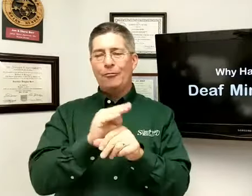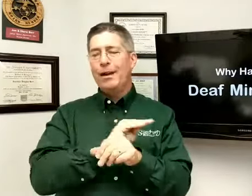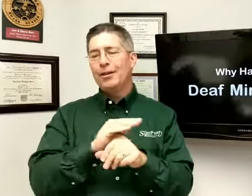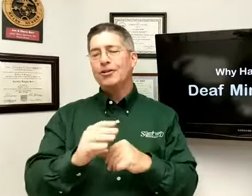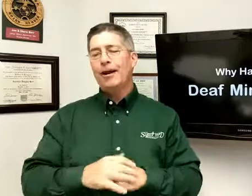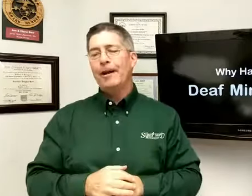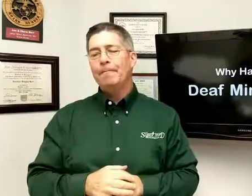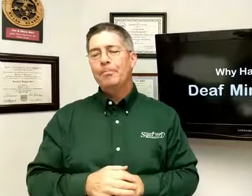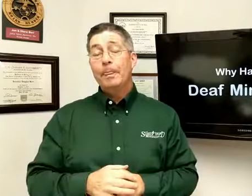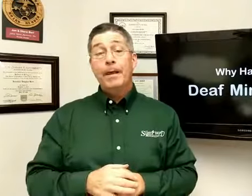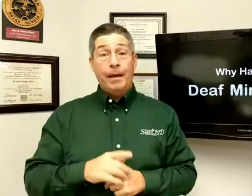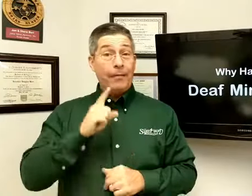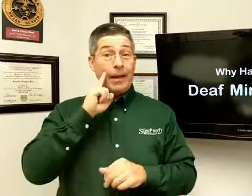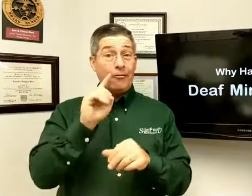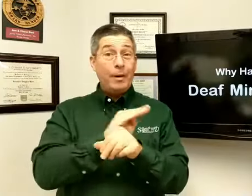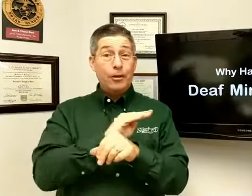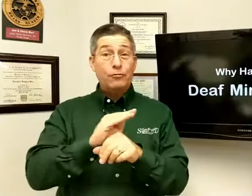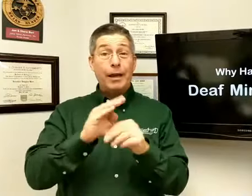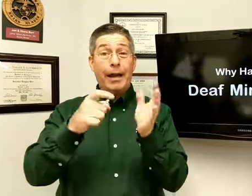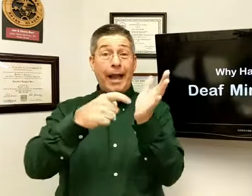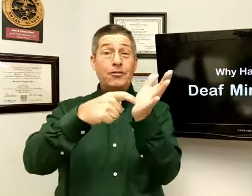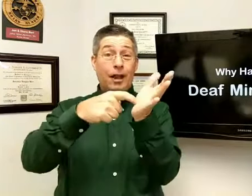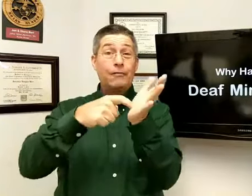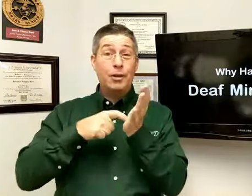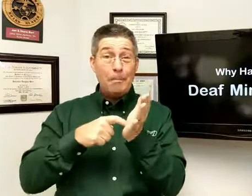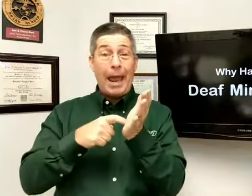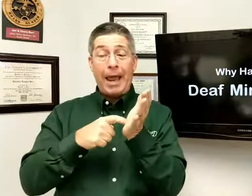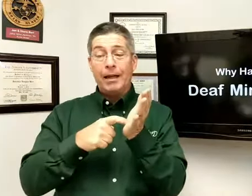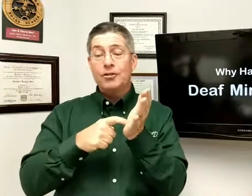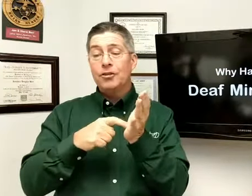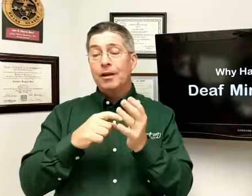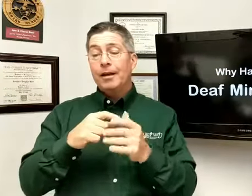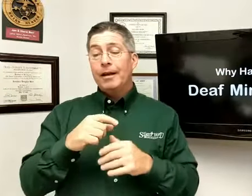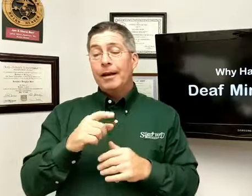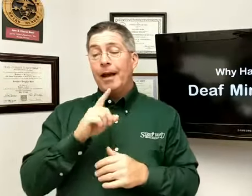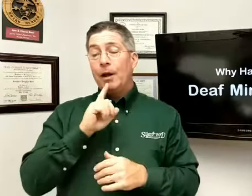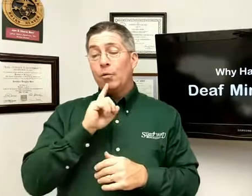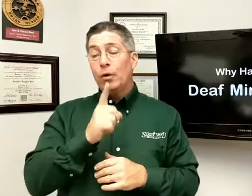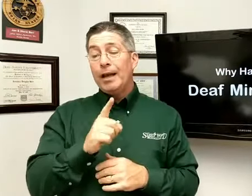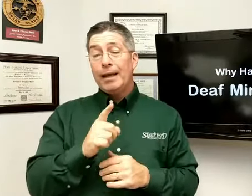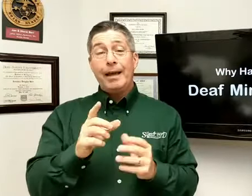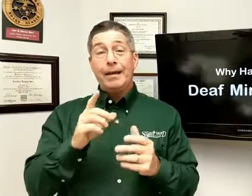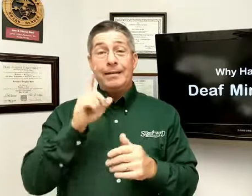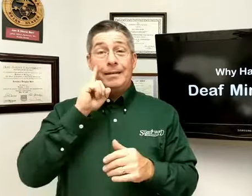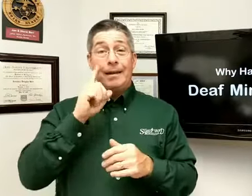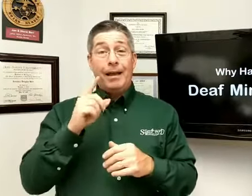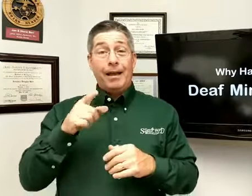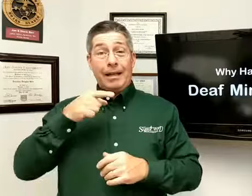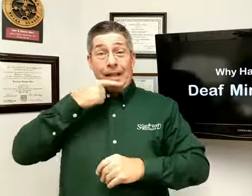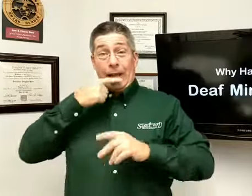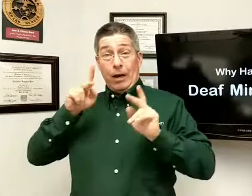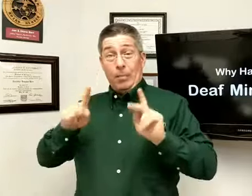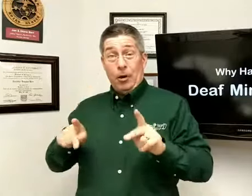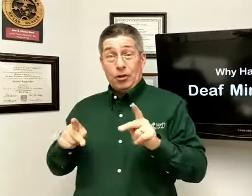ministry. The deaf ministry has a lot of demands. Really, as a hearing person,